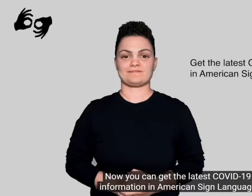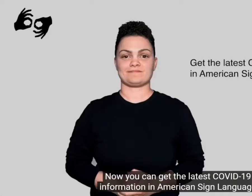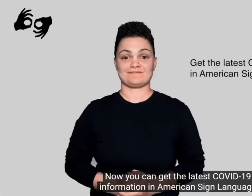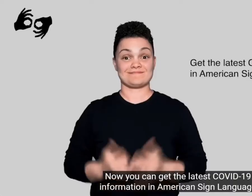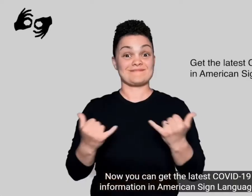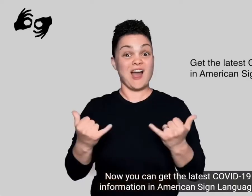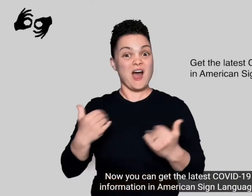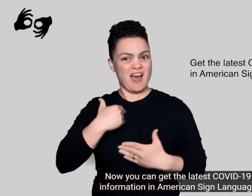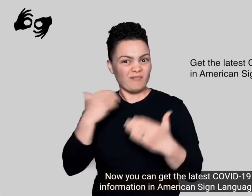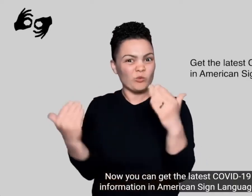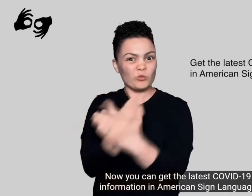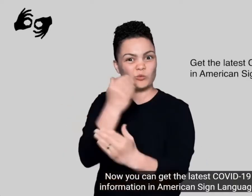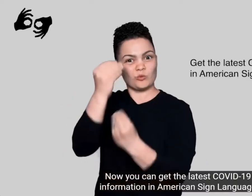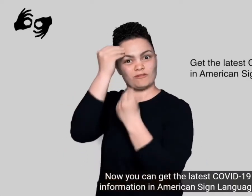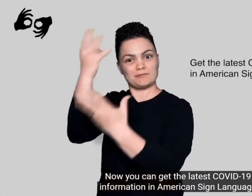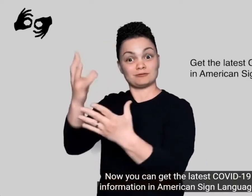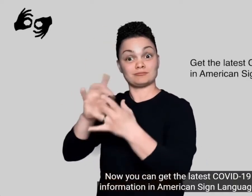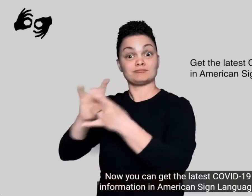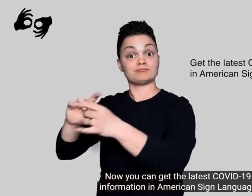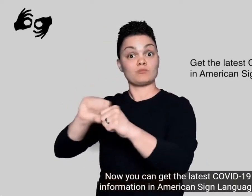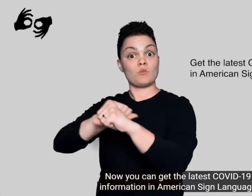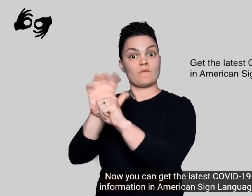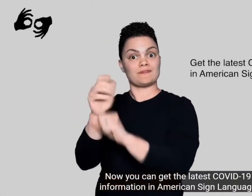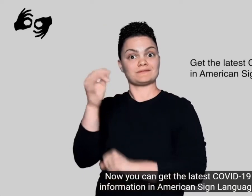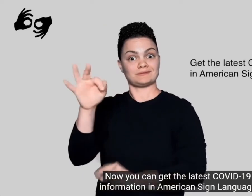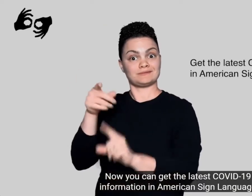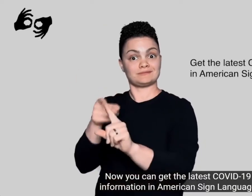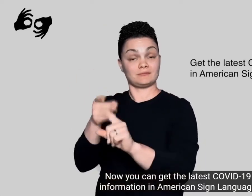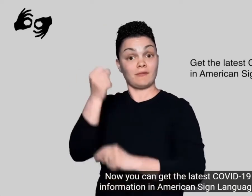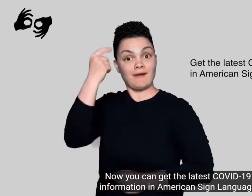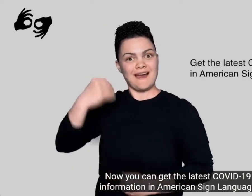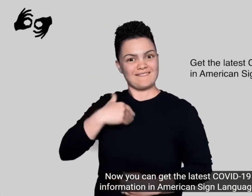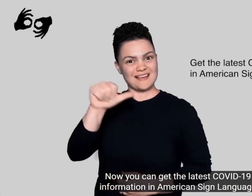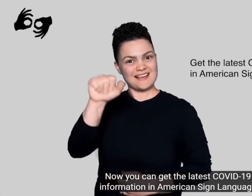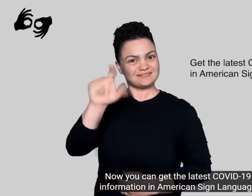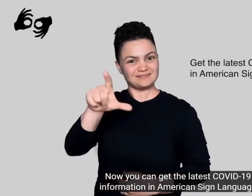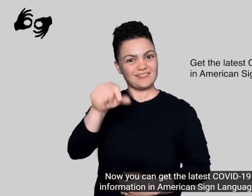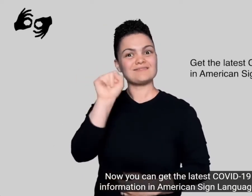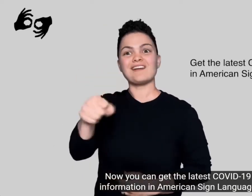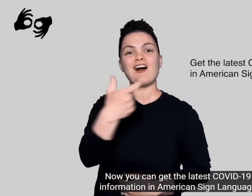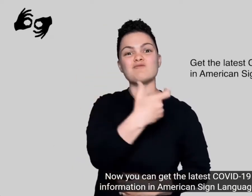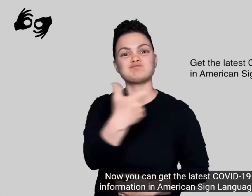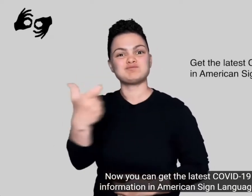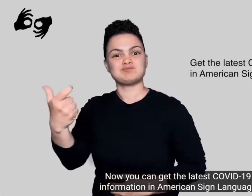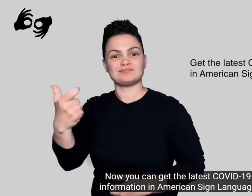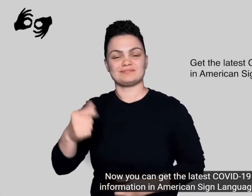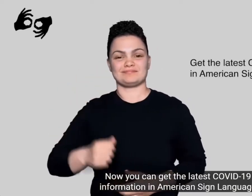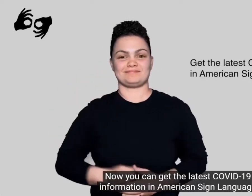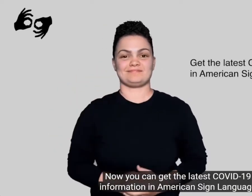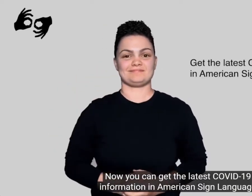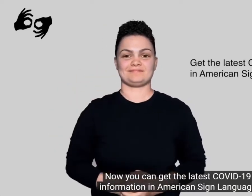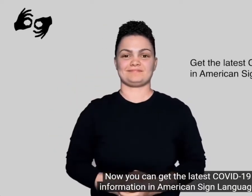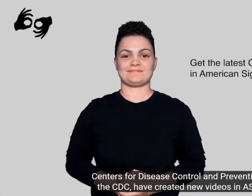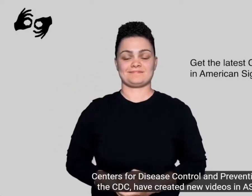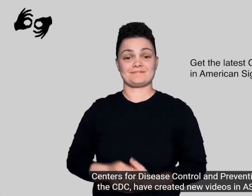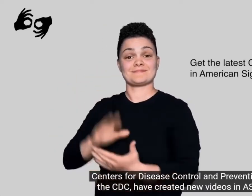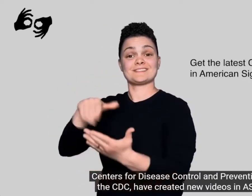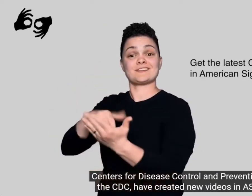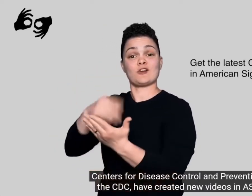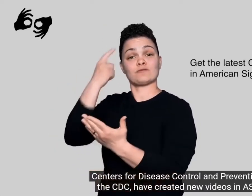Now you can get the latest COVID-19 information in American Sign Language. The Centers